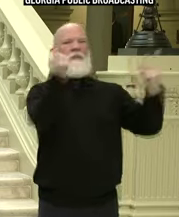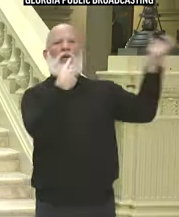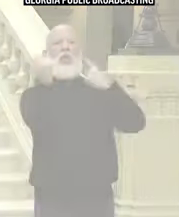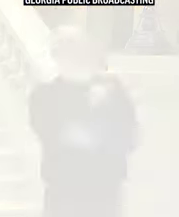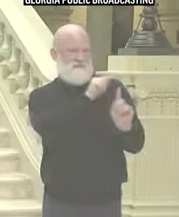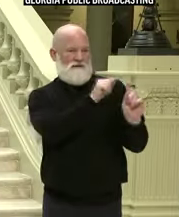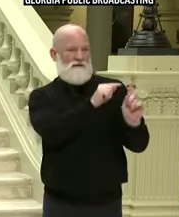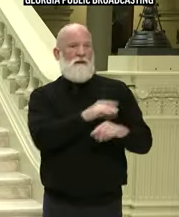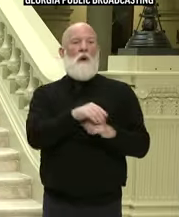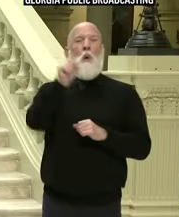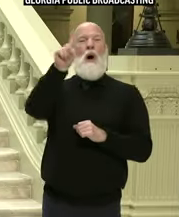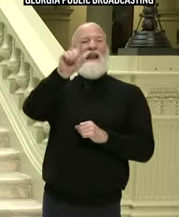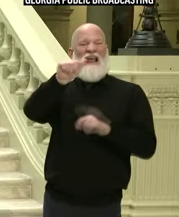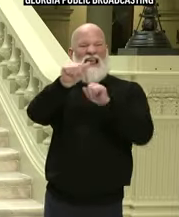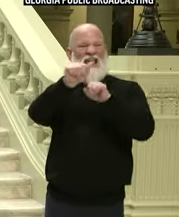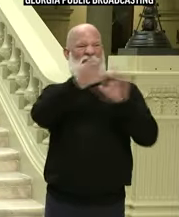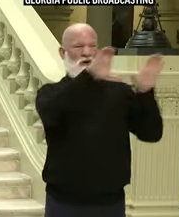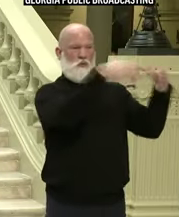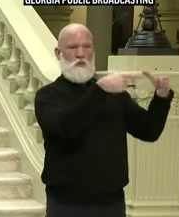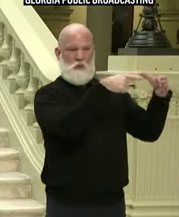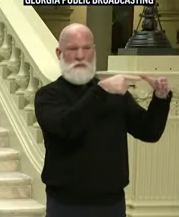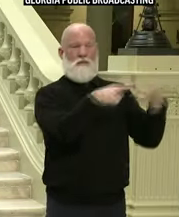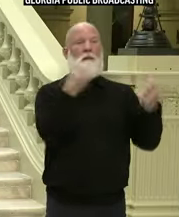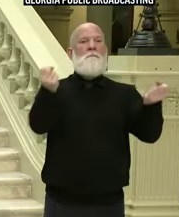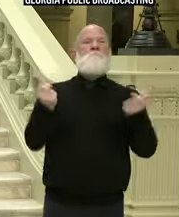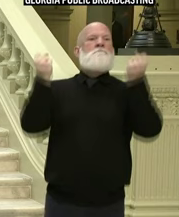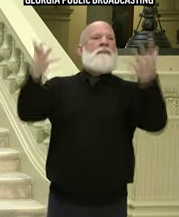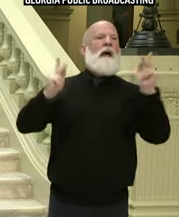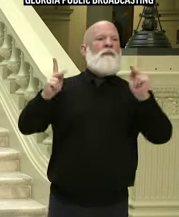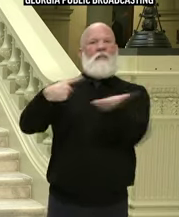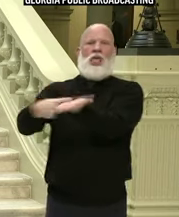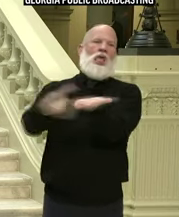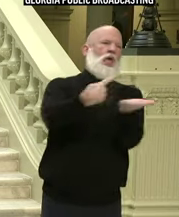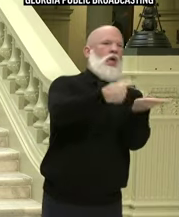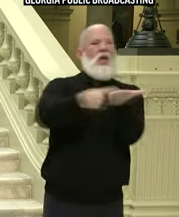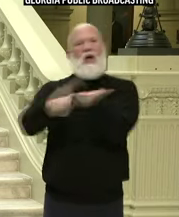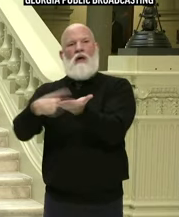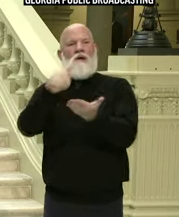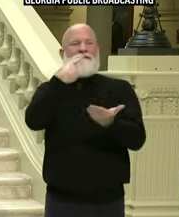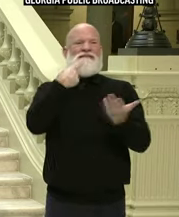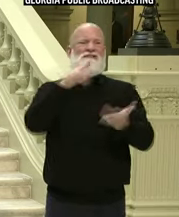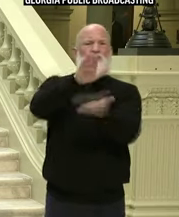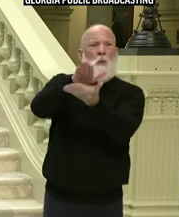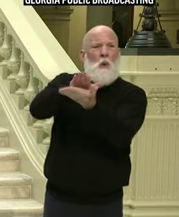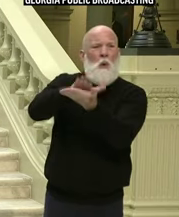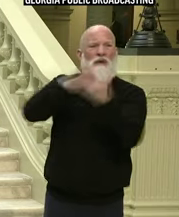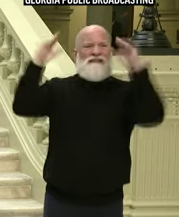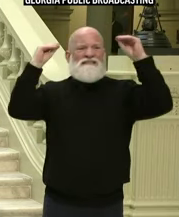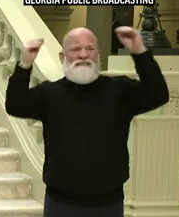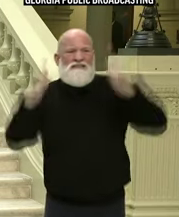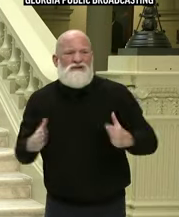be. There has been a lot of public conversation about educators and school staff and those with developmental